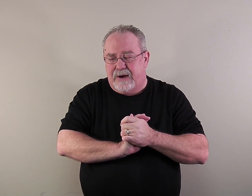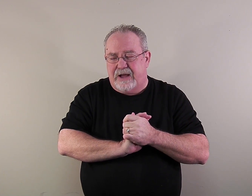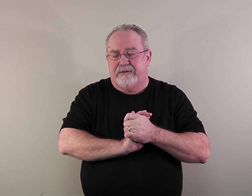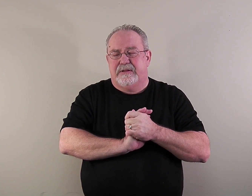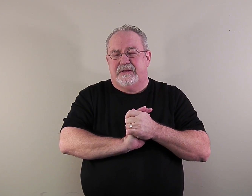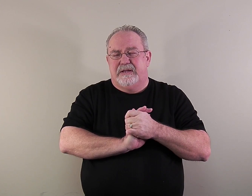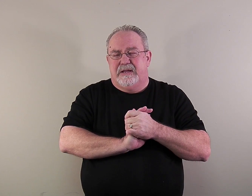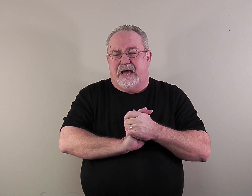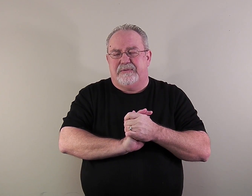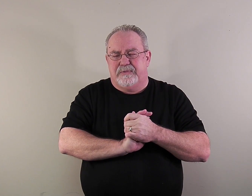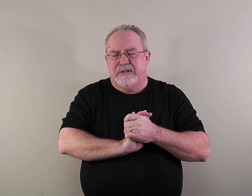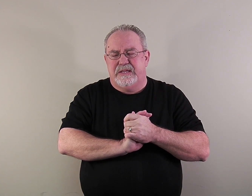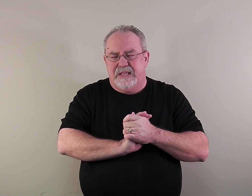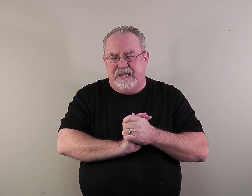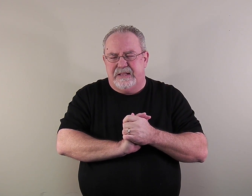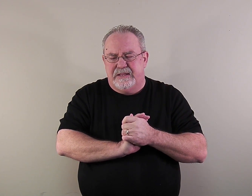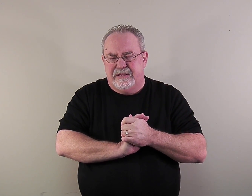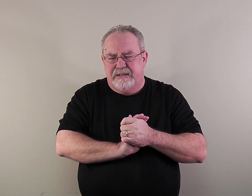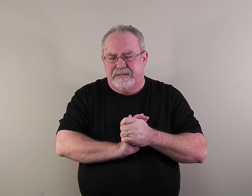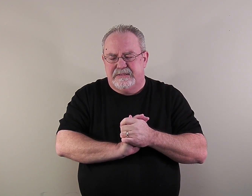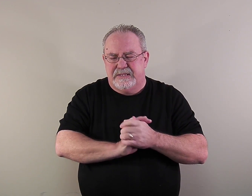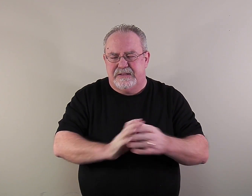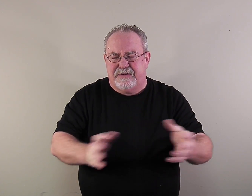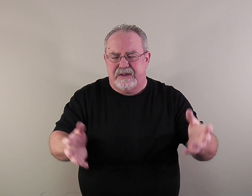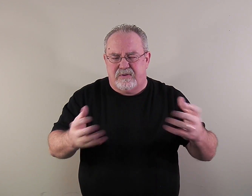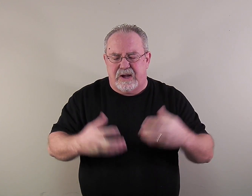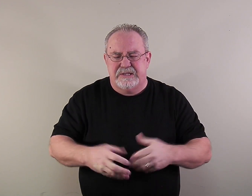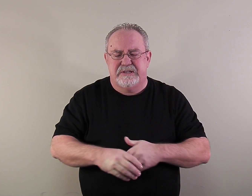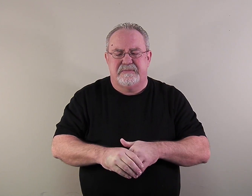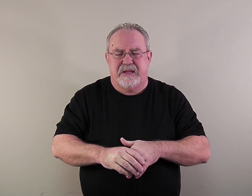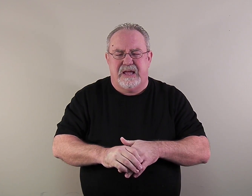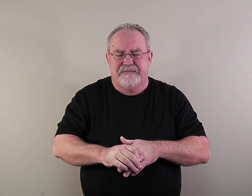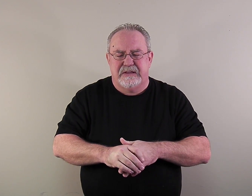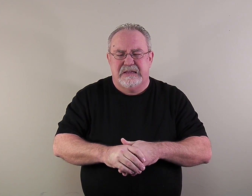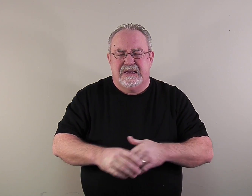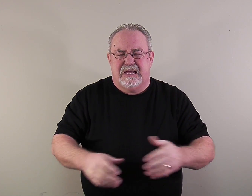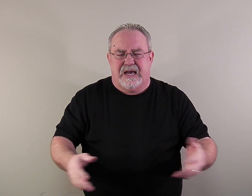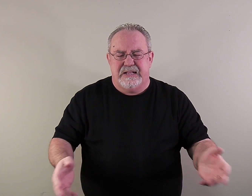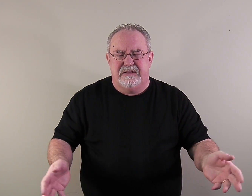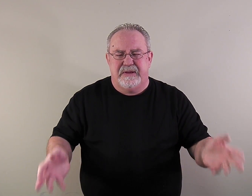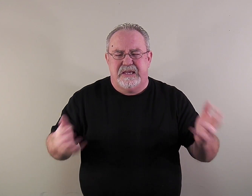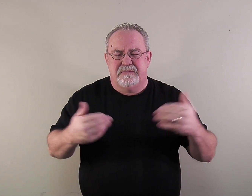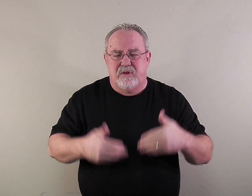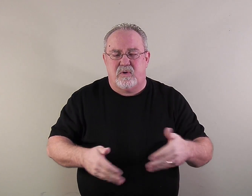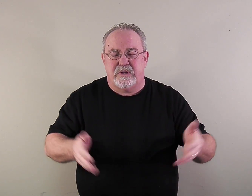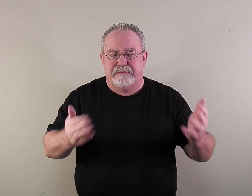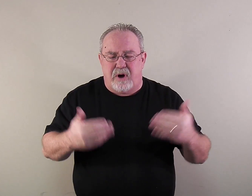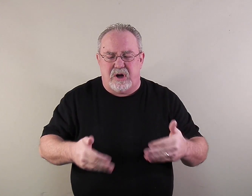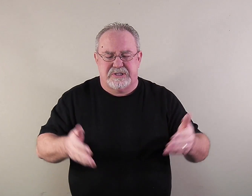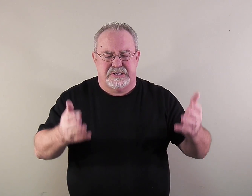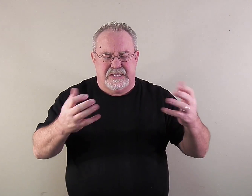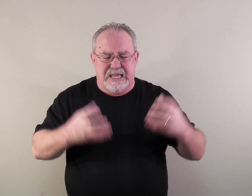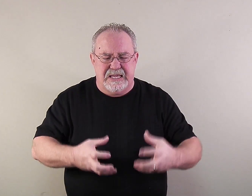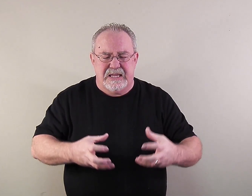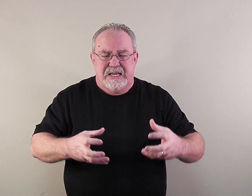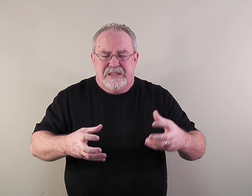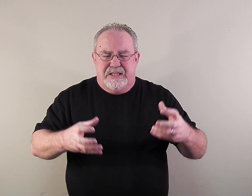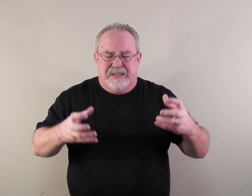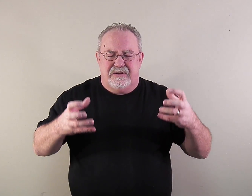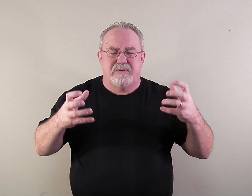wow, I really need to invite Christ into my life. I need to make him Lord and boss and king, Lord,